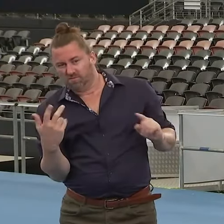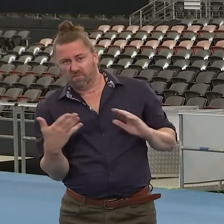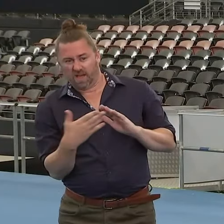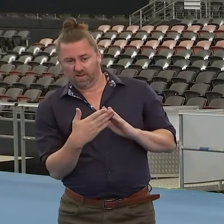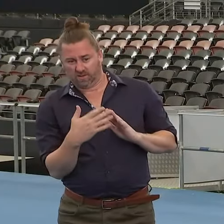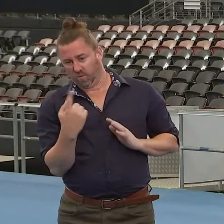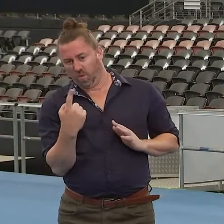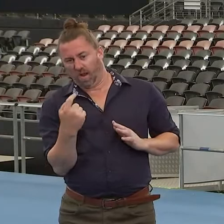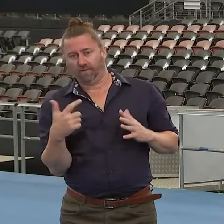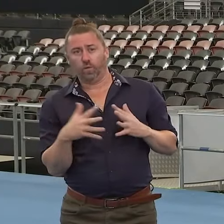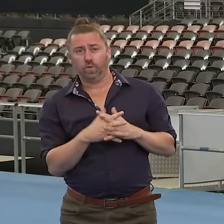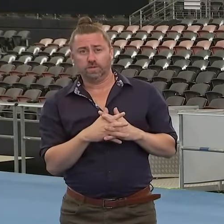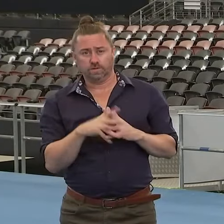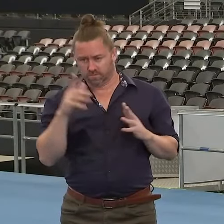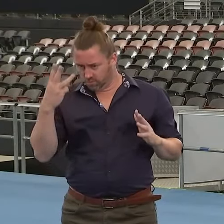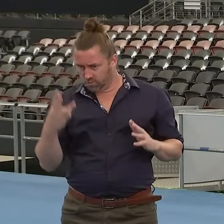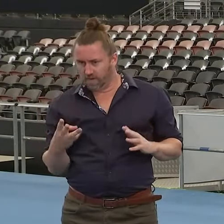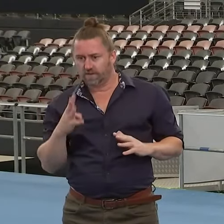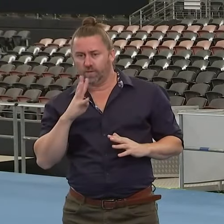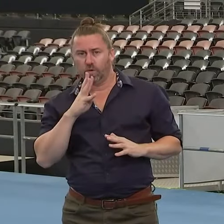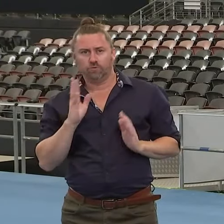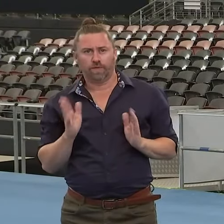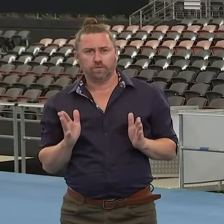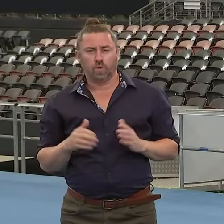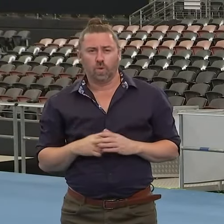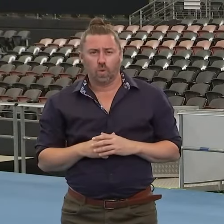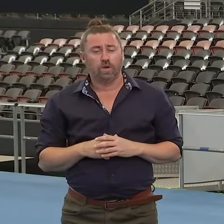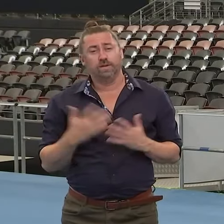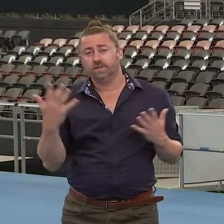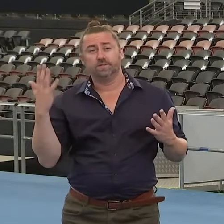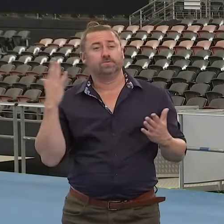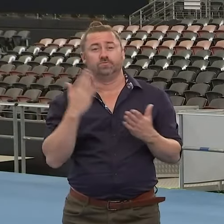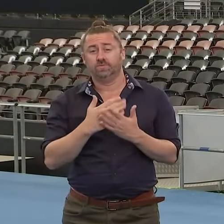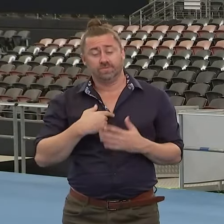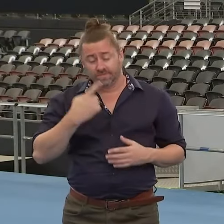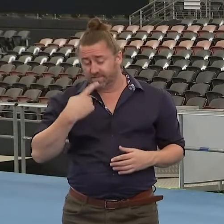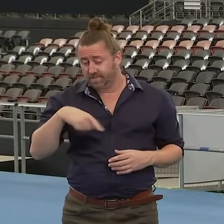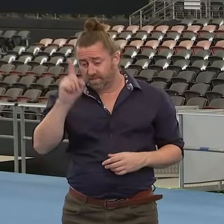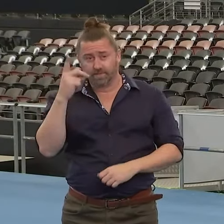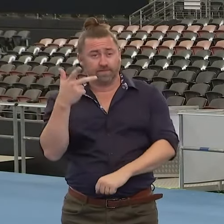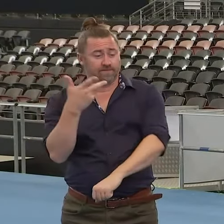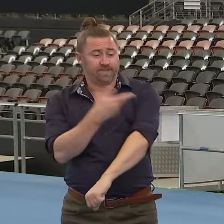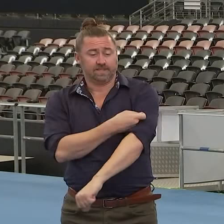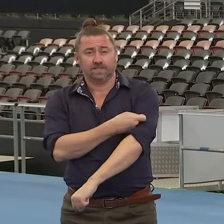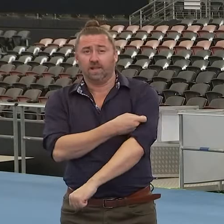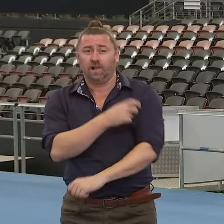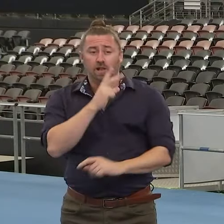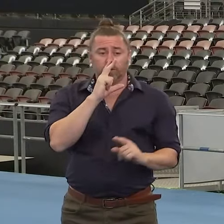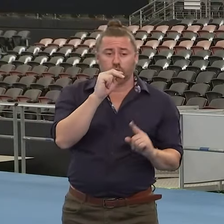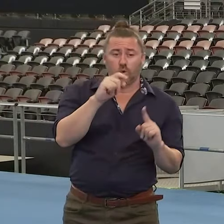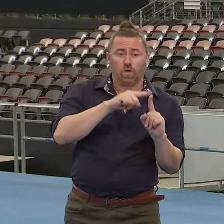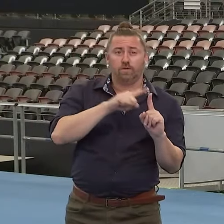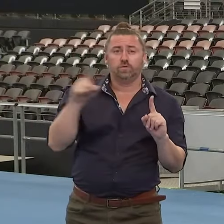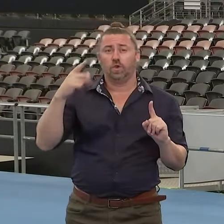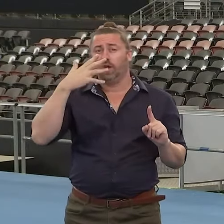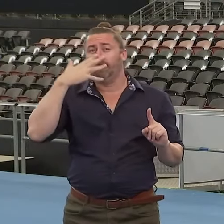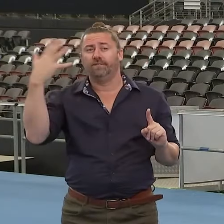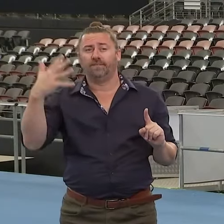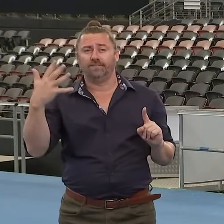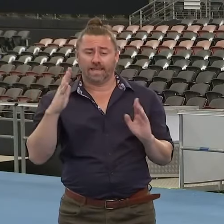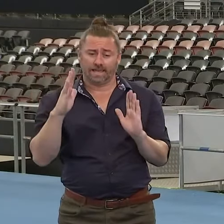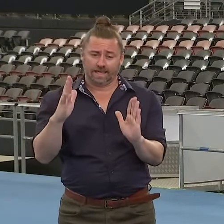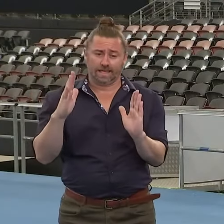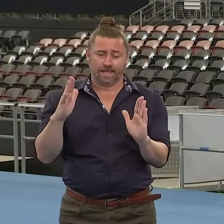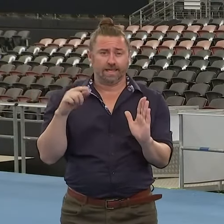And that is great news. My last message is get your vaccination. Our 12 to 15 year olds are still